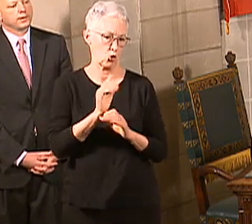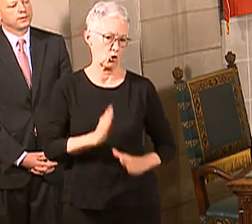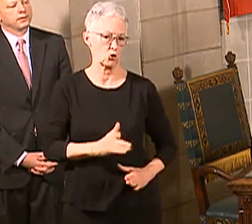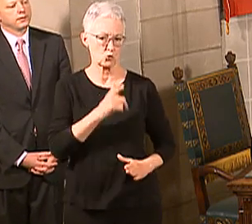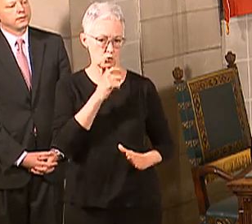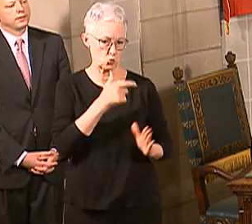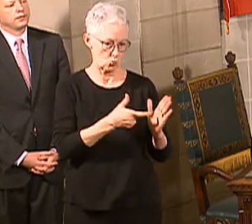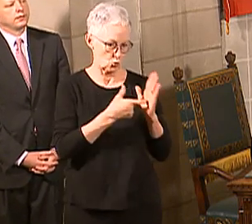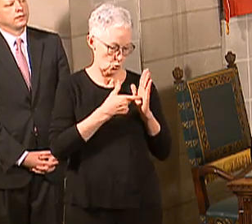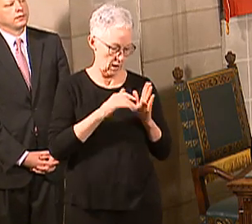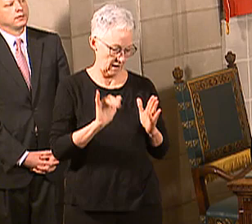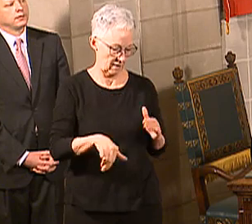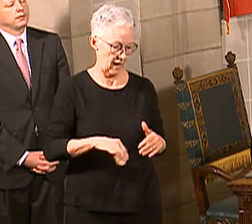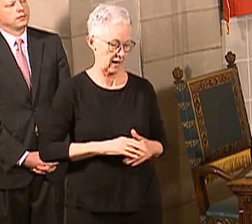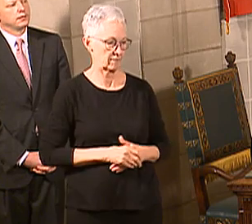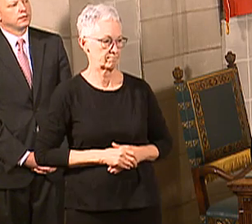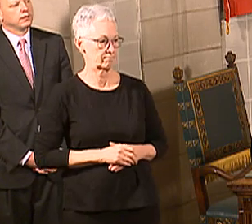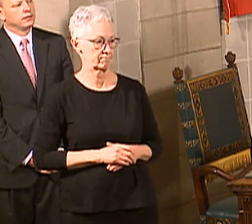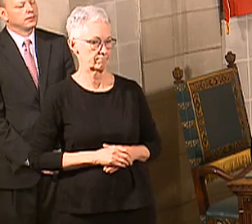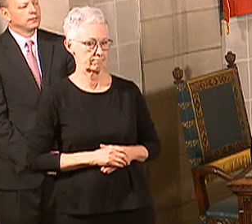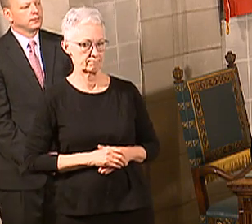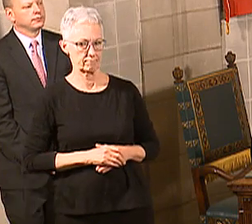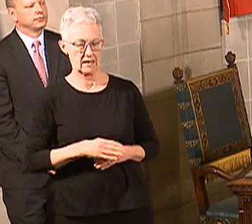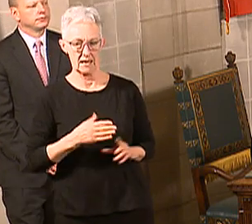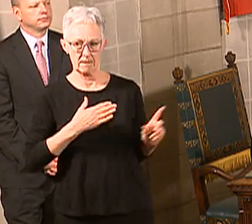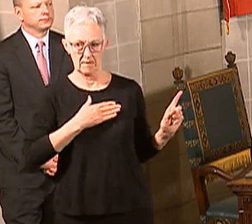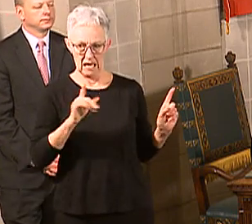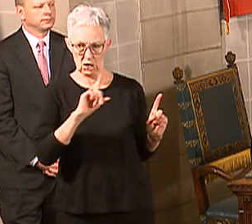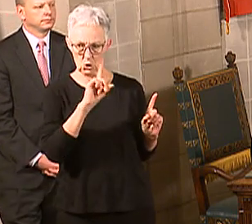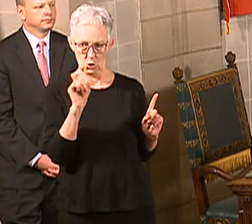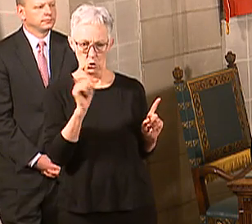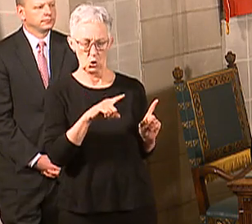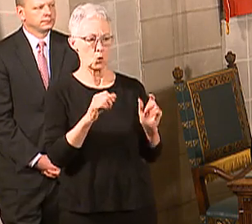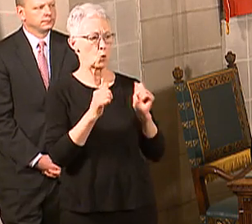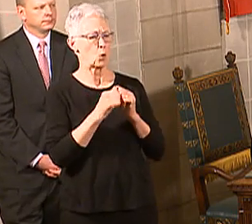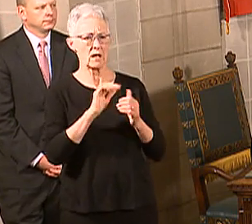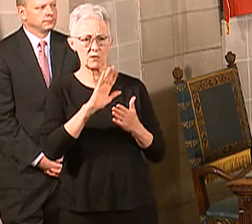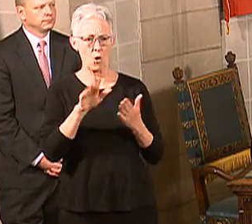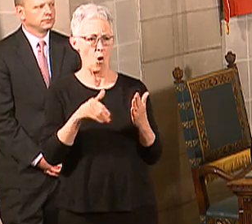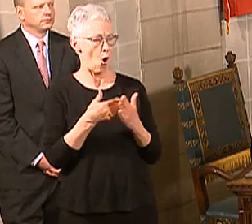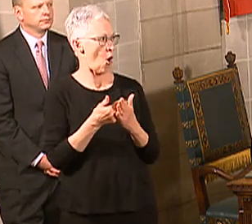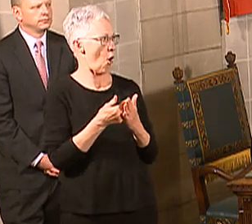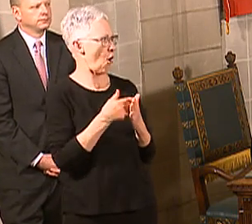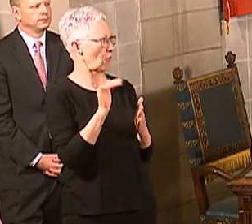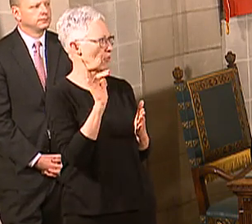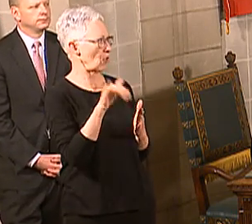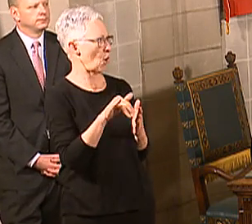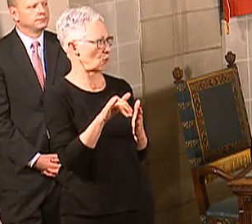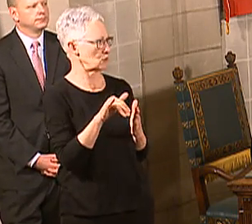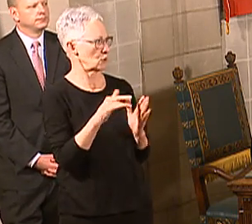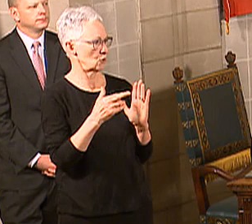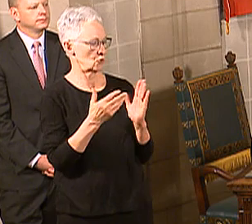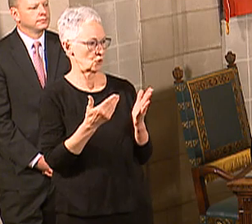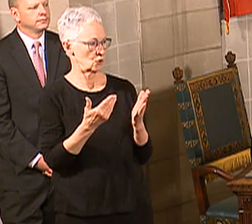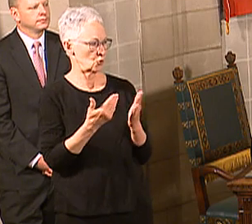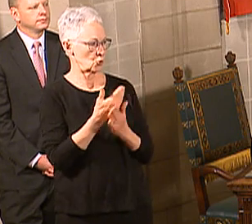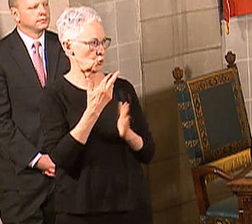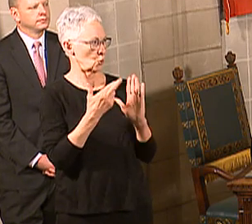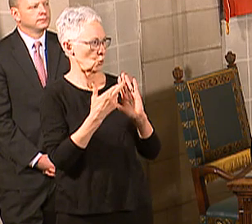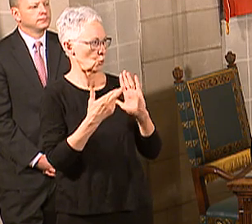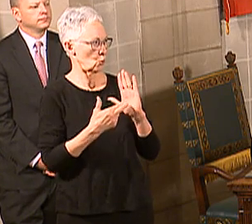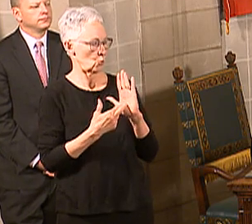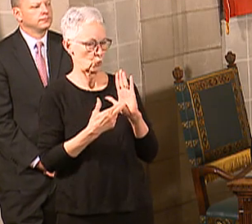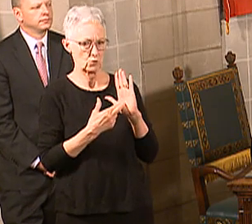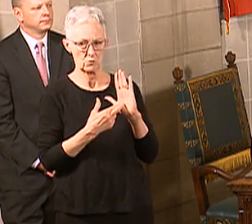Nick Stevenson, WJAG. My question is, with all of the directed health measures, oh, I think I should have put this with the other one earlier,